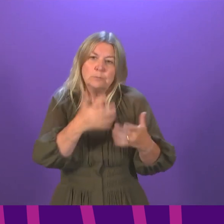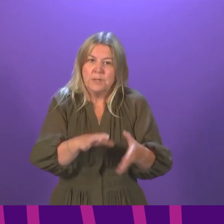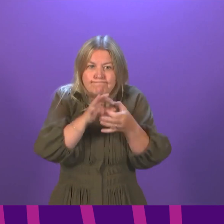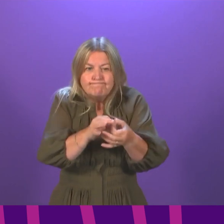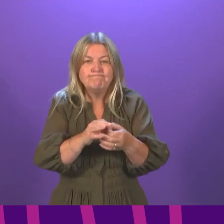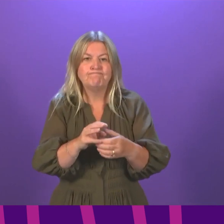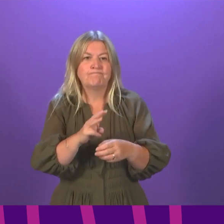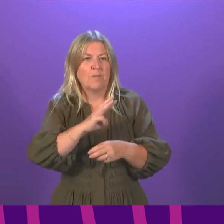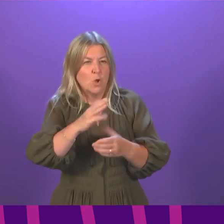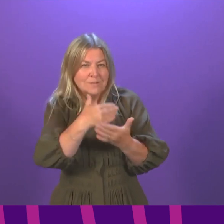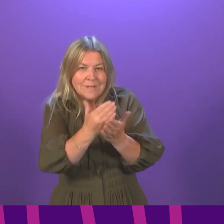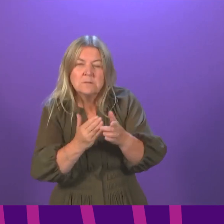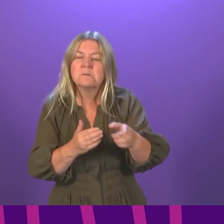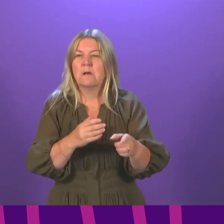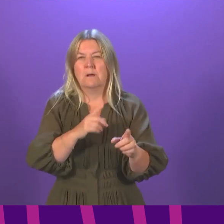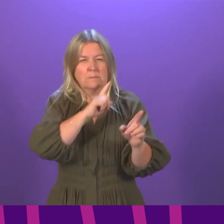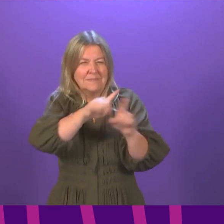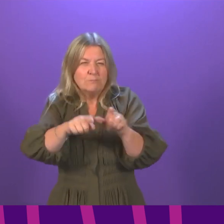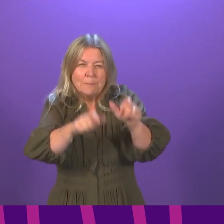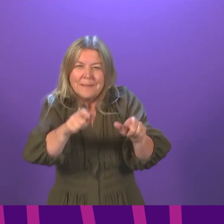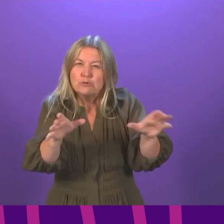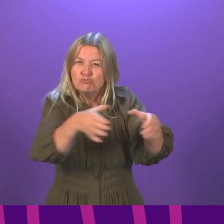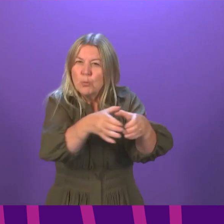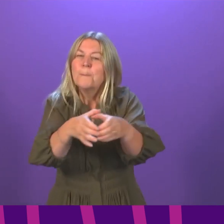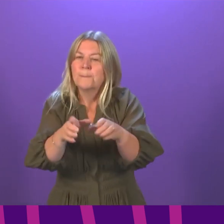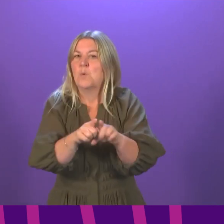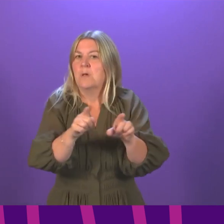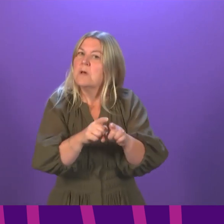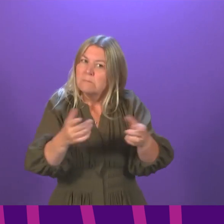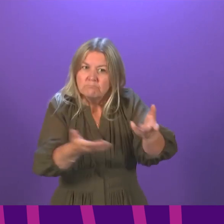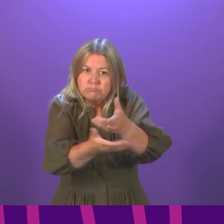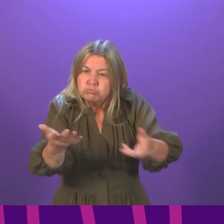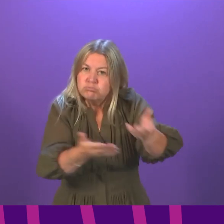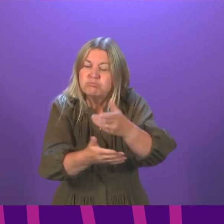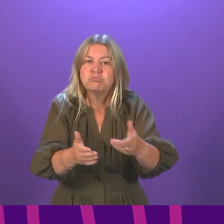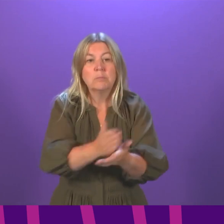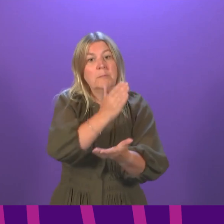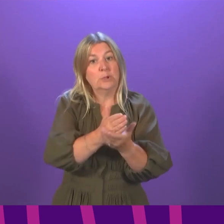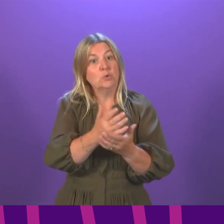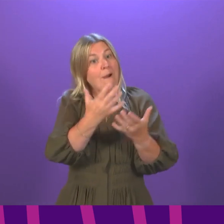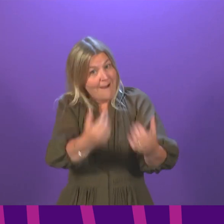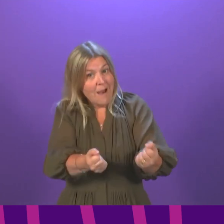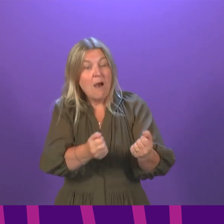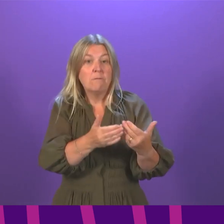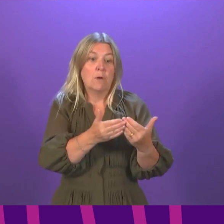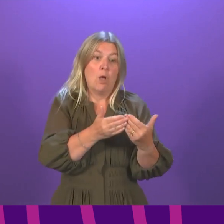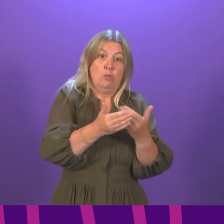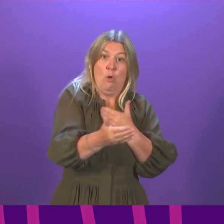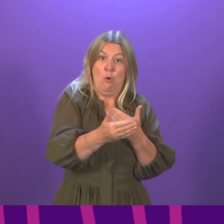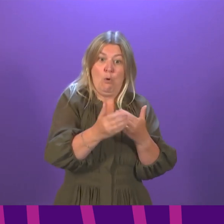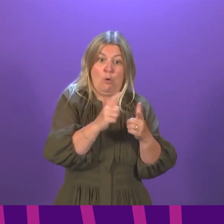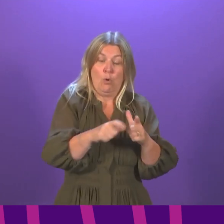further inform the approach to long COVID-19, to ensure that people are receiving the best possible care in the right settings